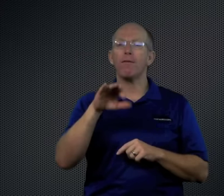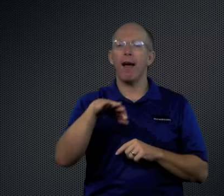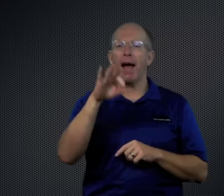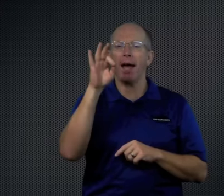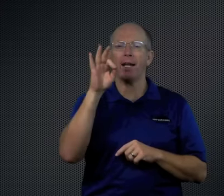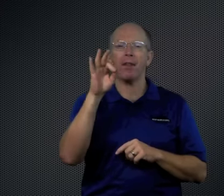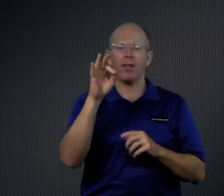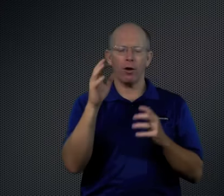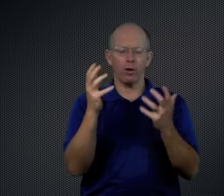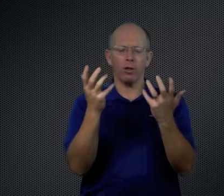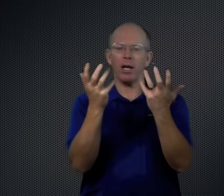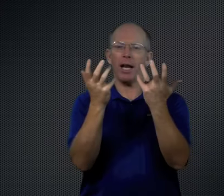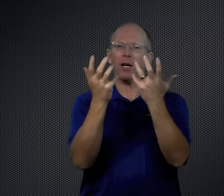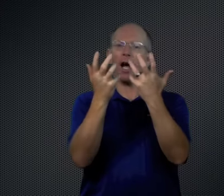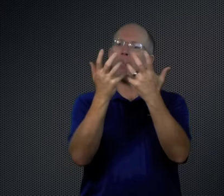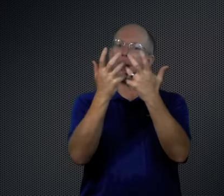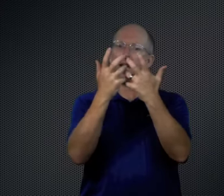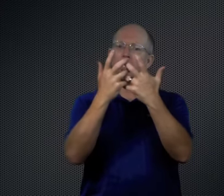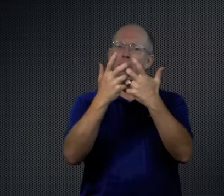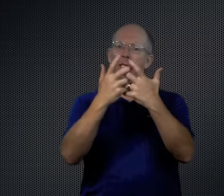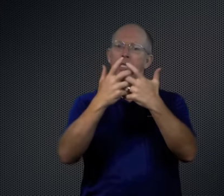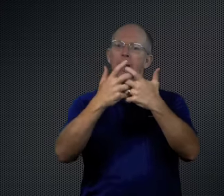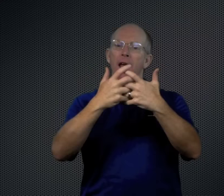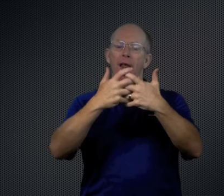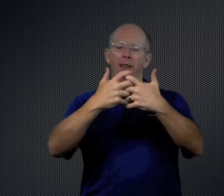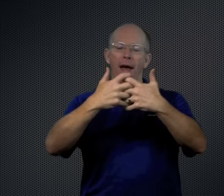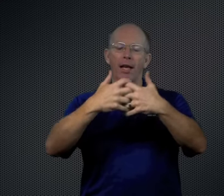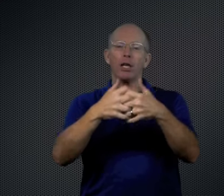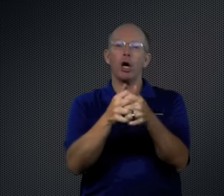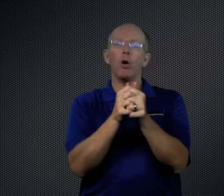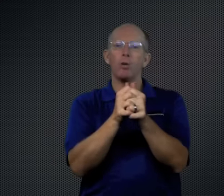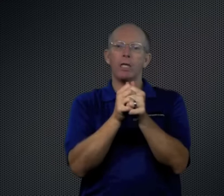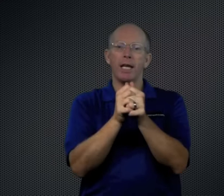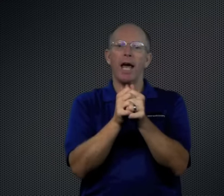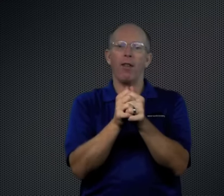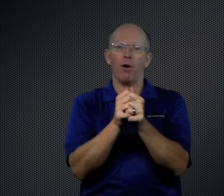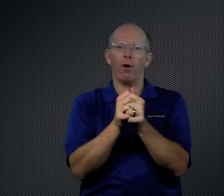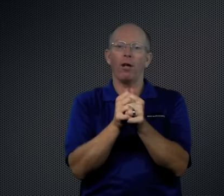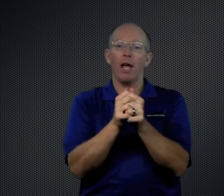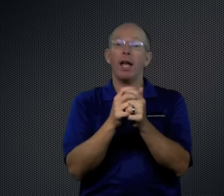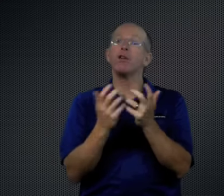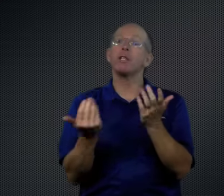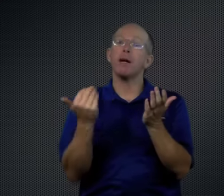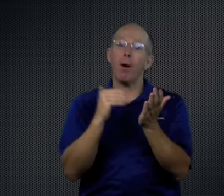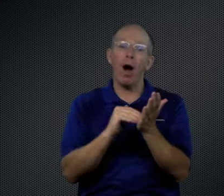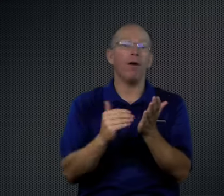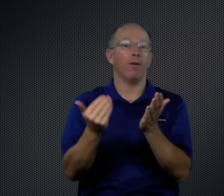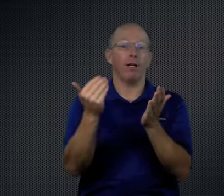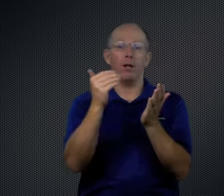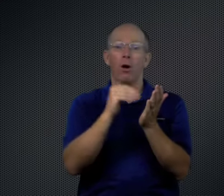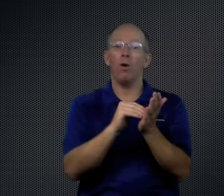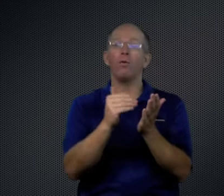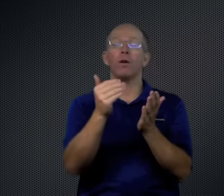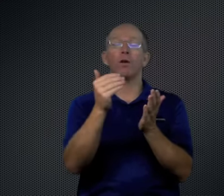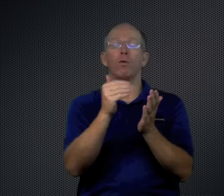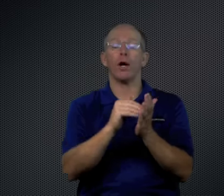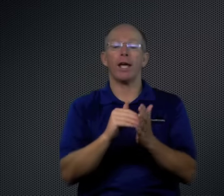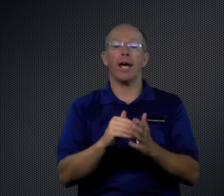find that there are certain letter combinations that go together, and you'll see them often, over and over again.